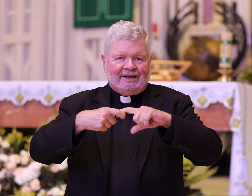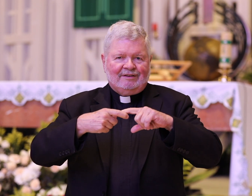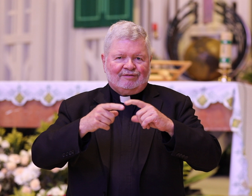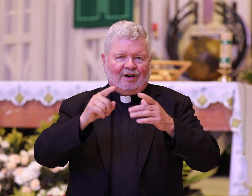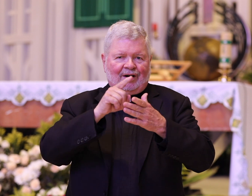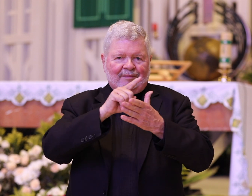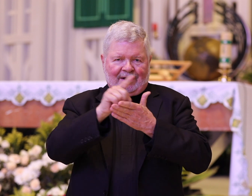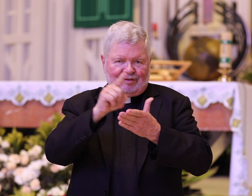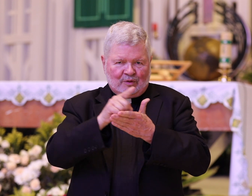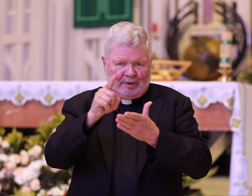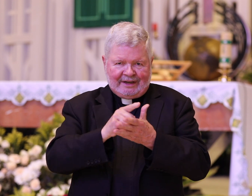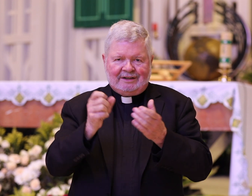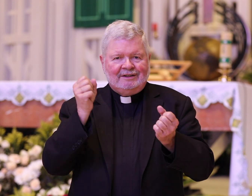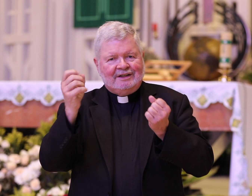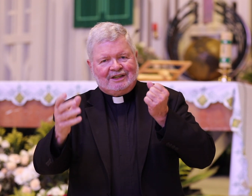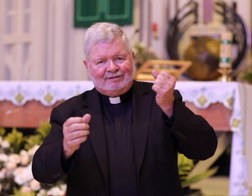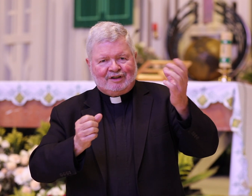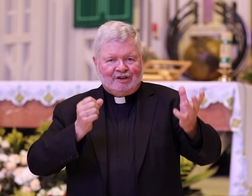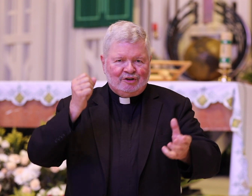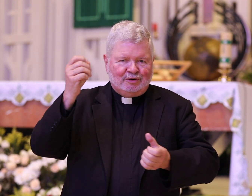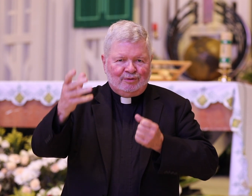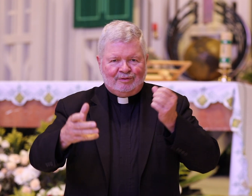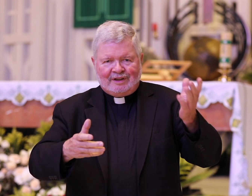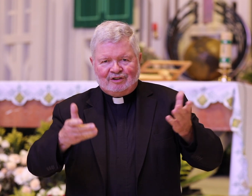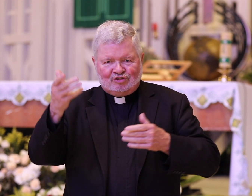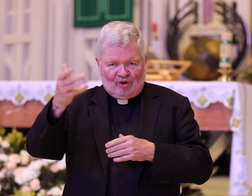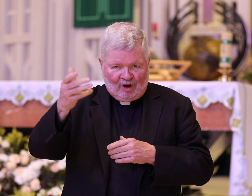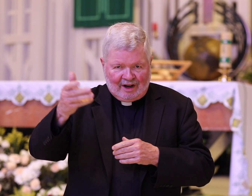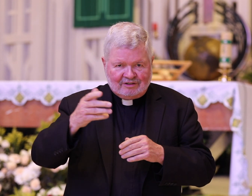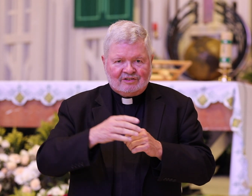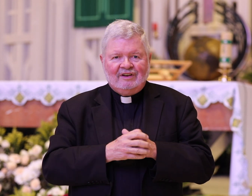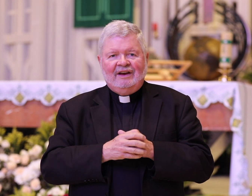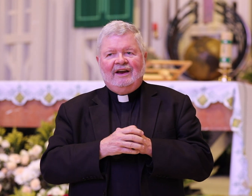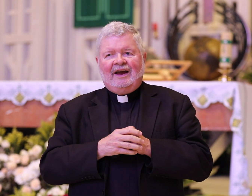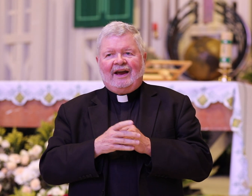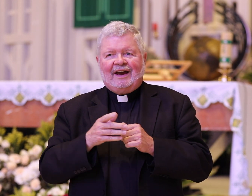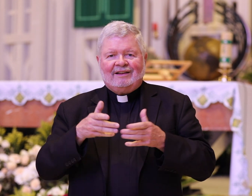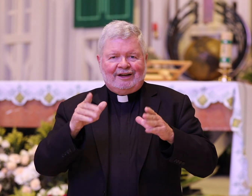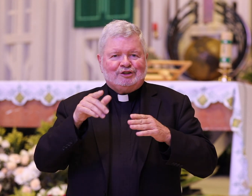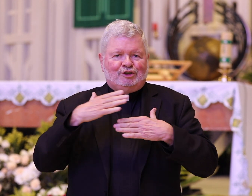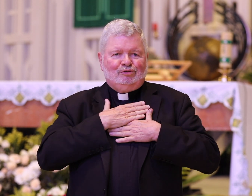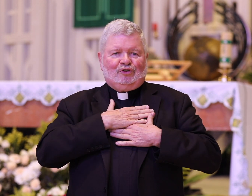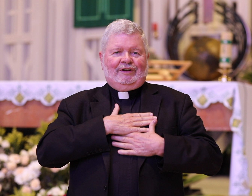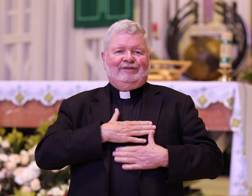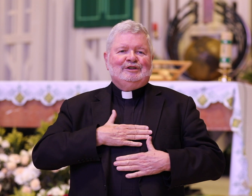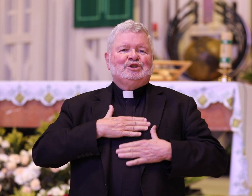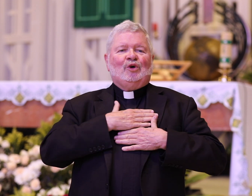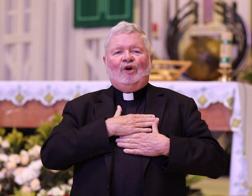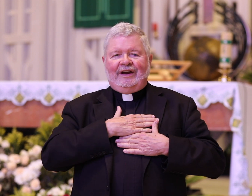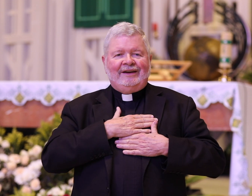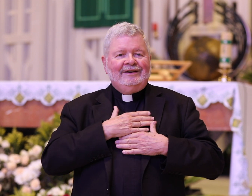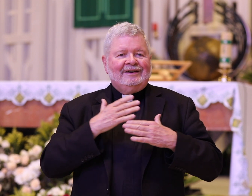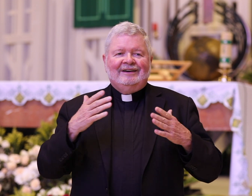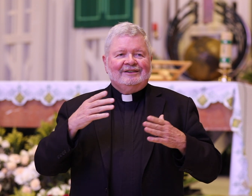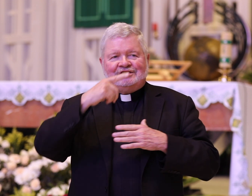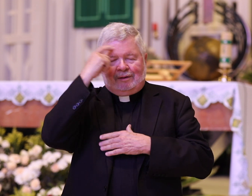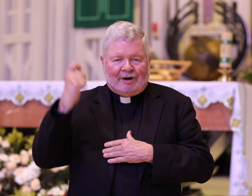from every week giving you these talks and let you sort of enjoy summer